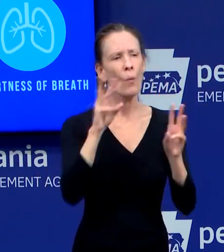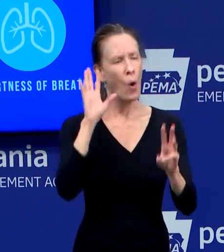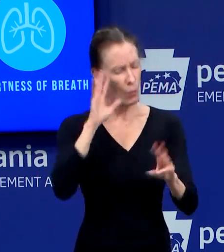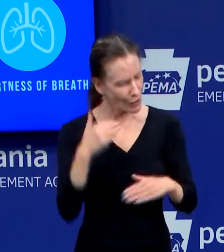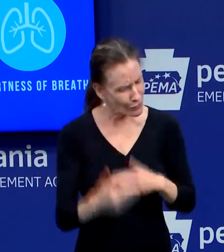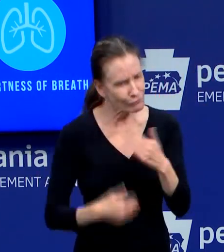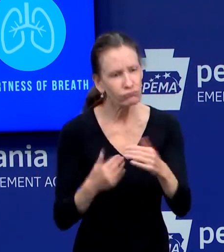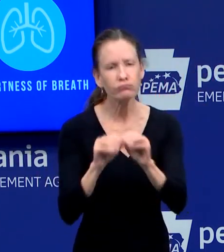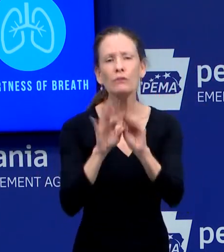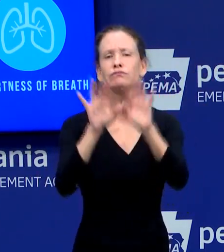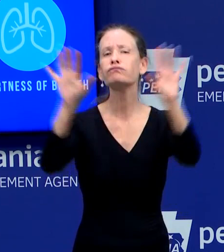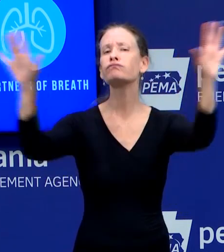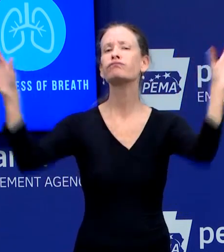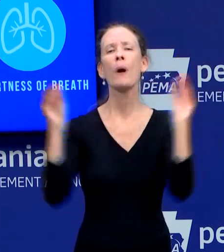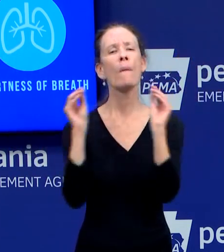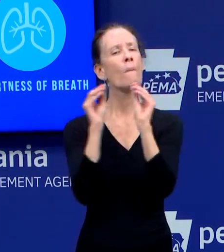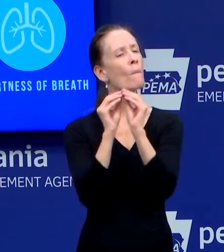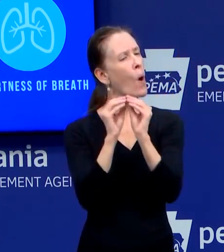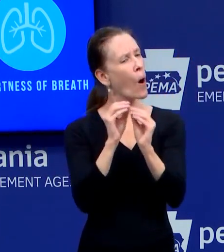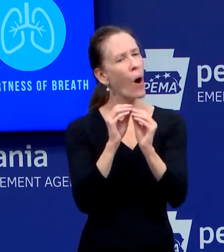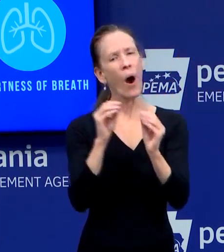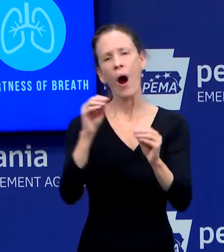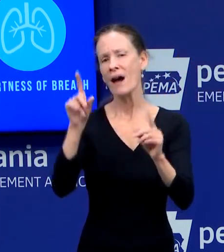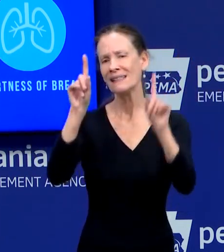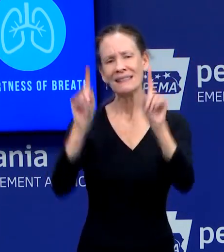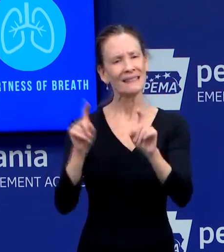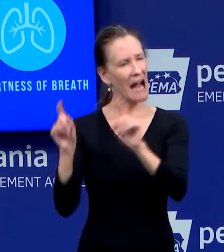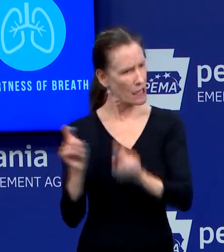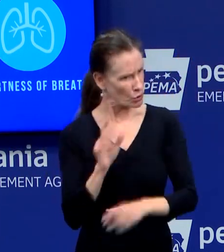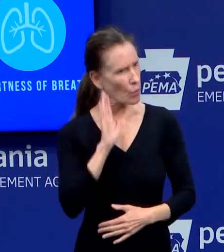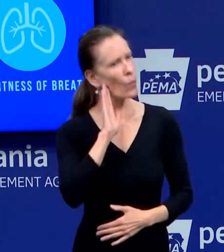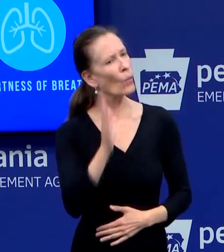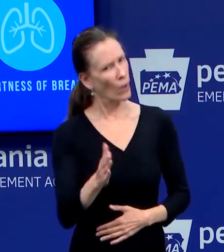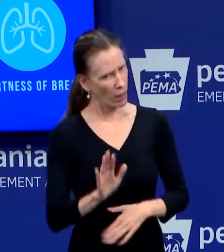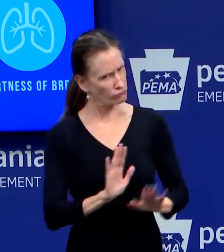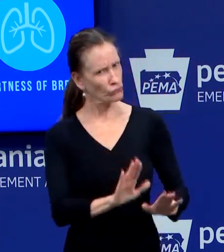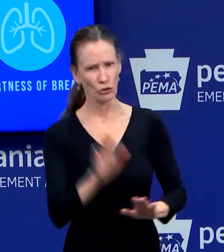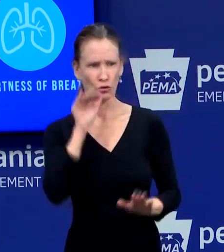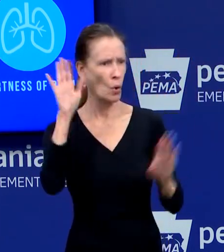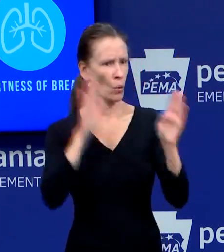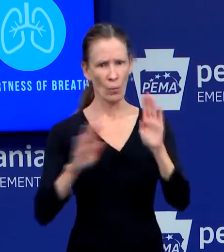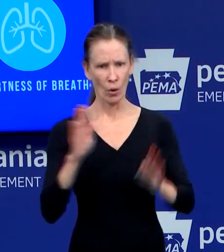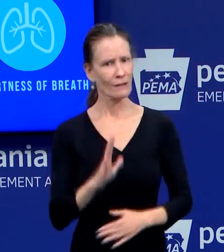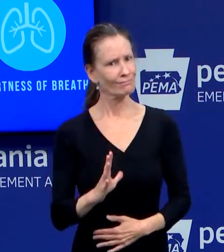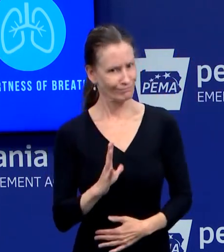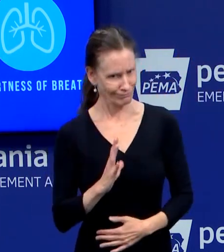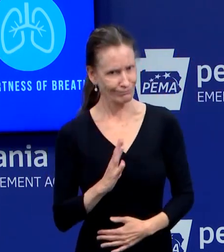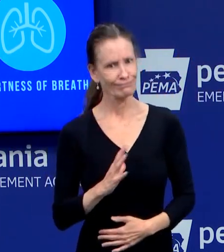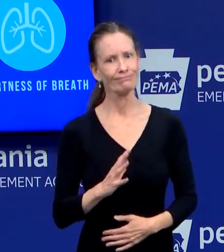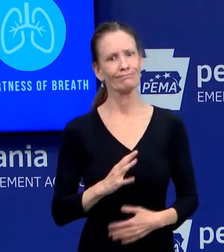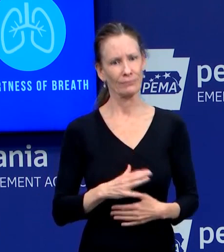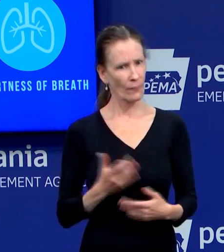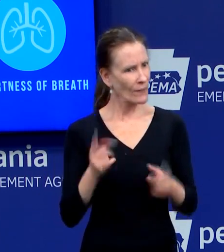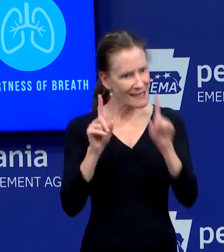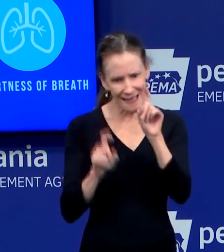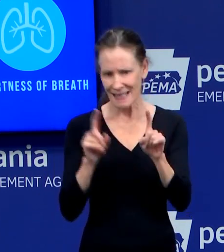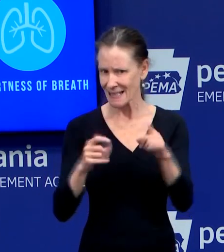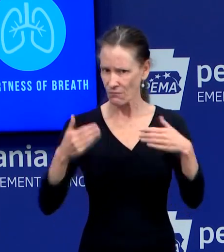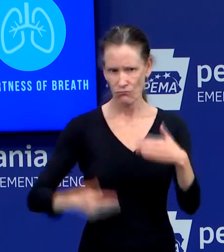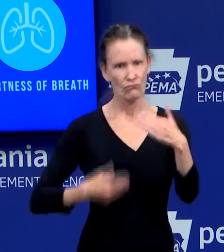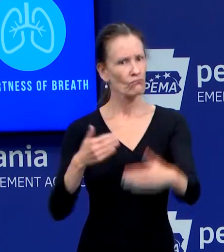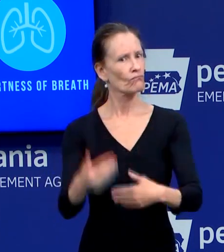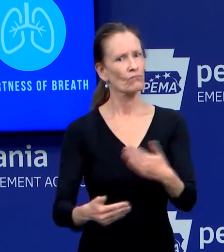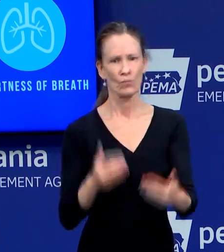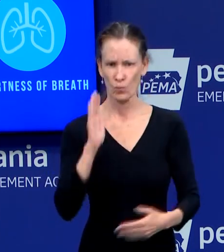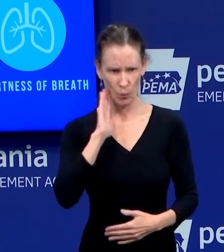the commercial labs. They can just obtain the specimen. They would any other specimen and run it through their lab. Right now, a physician would